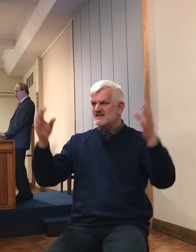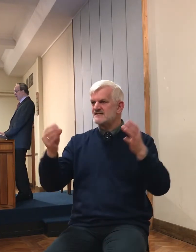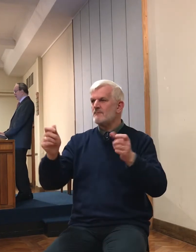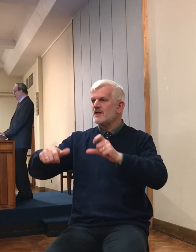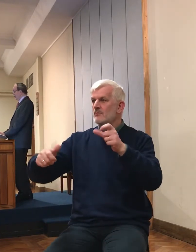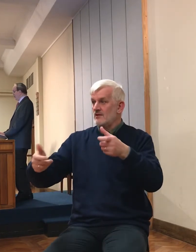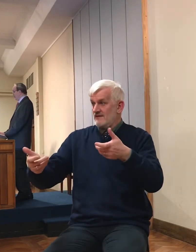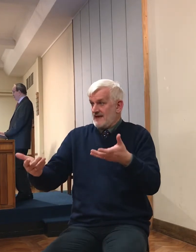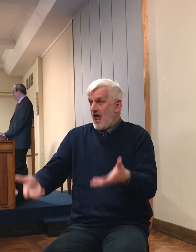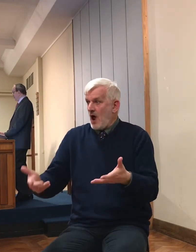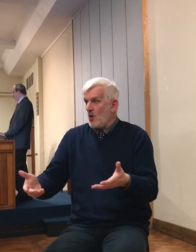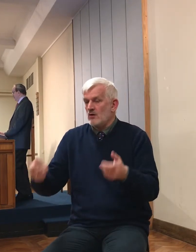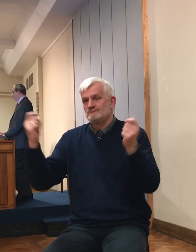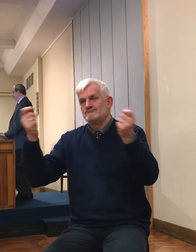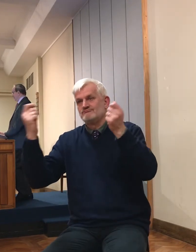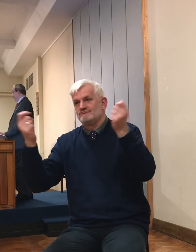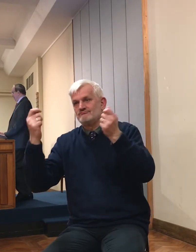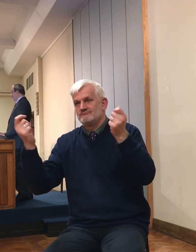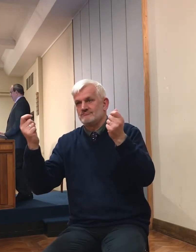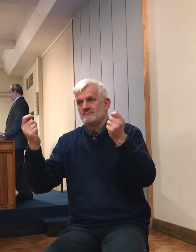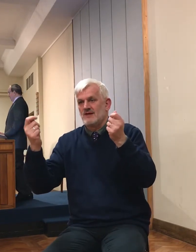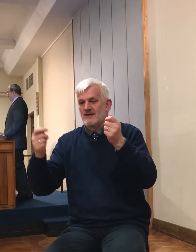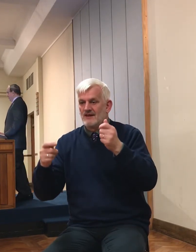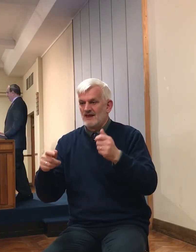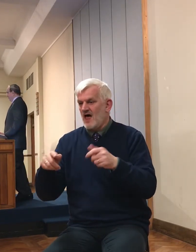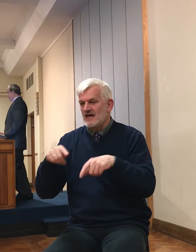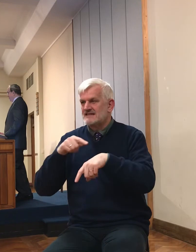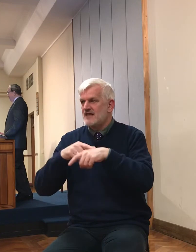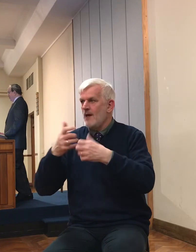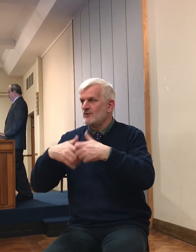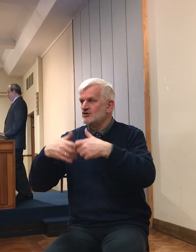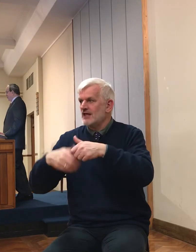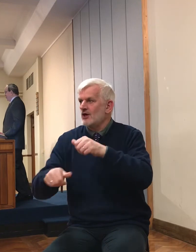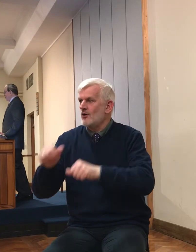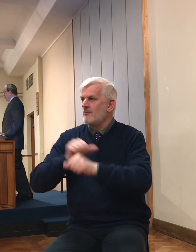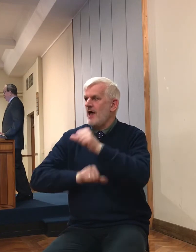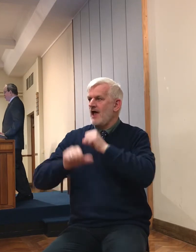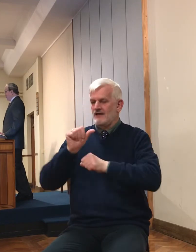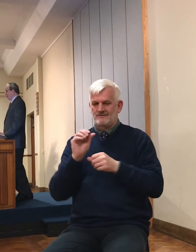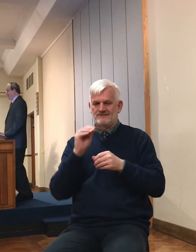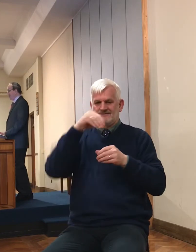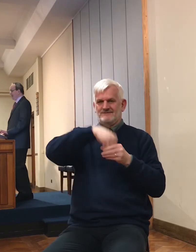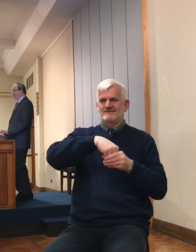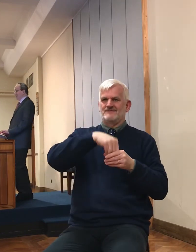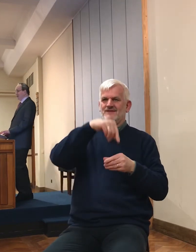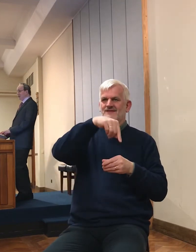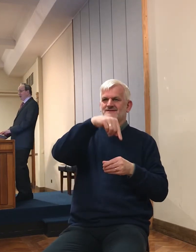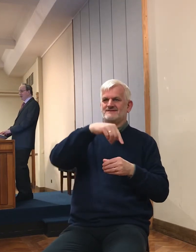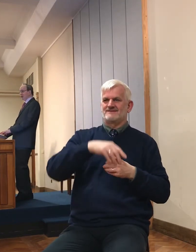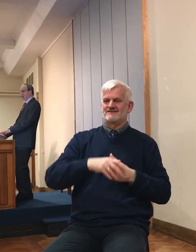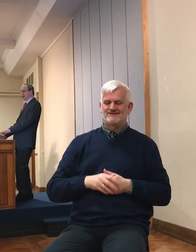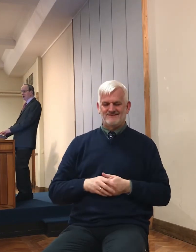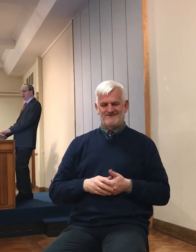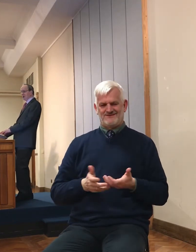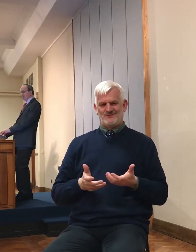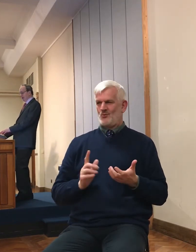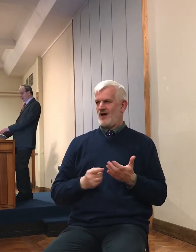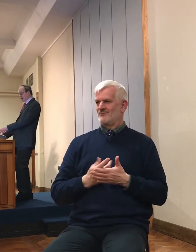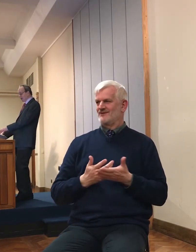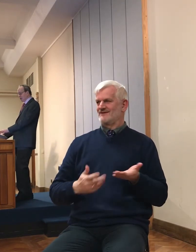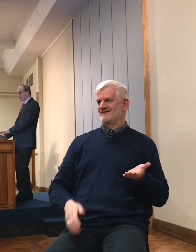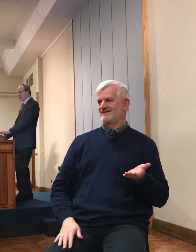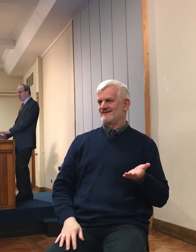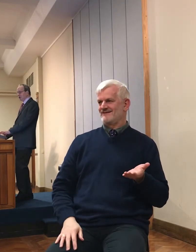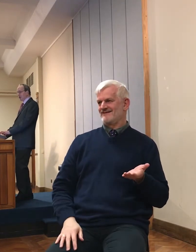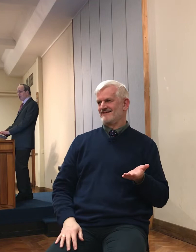They wouldn't have accepted charismatic Israelites, they didn't exist fortunately in those days, they don't seem to have